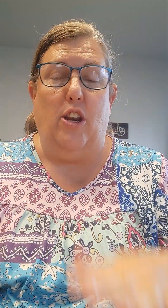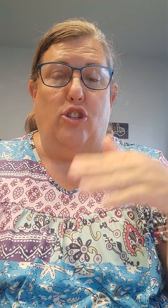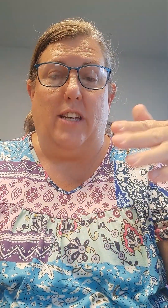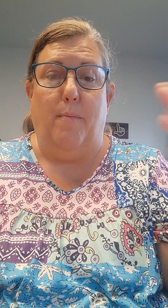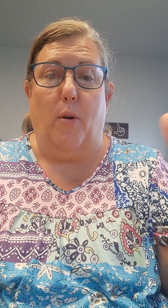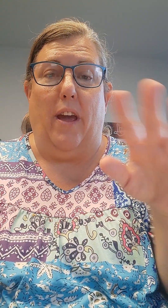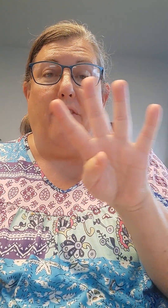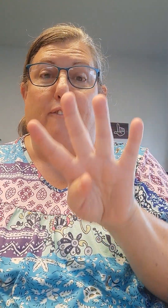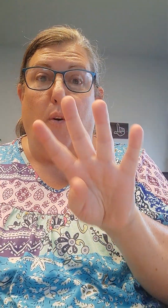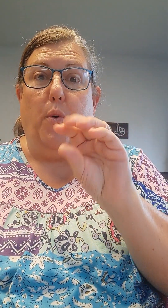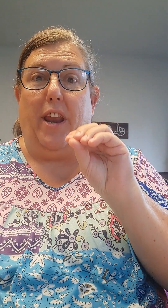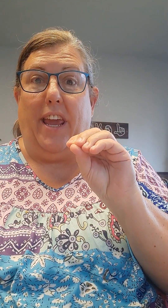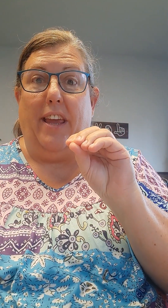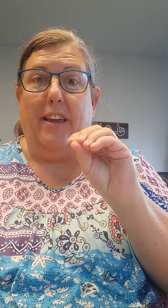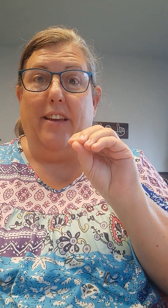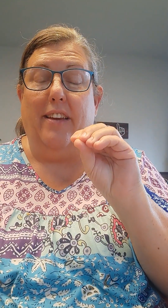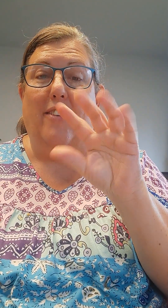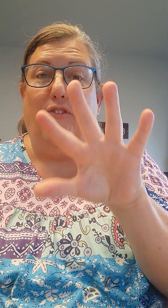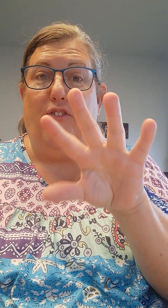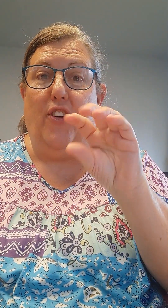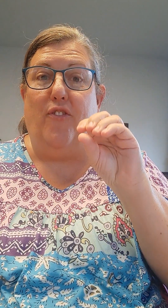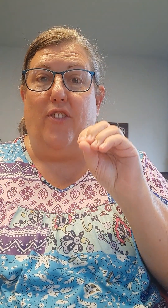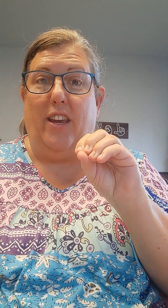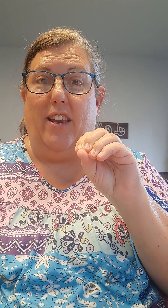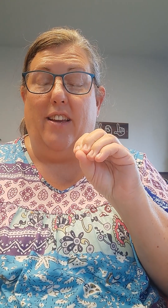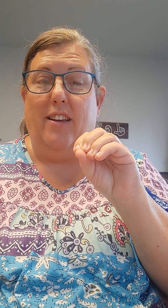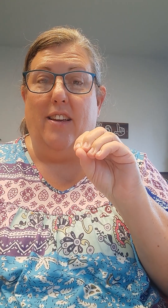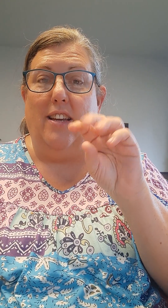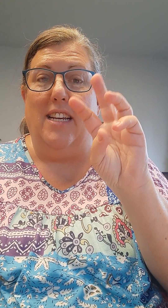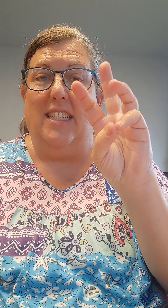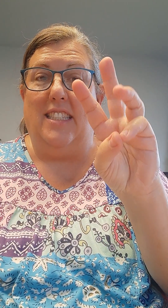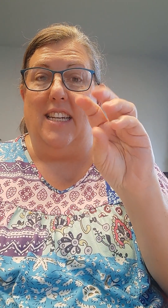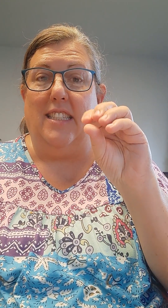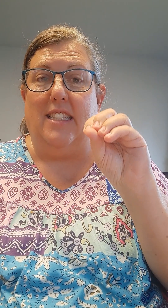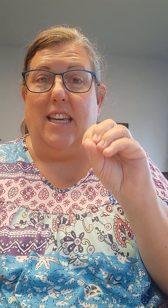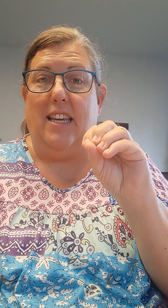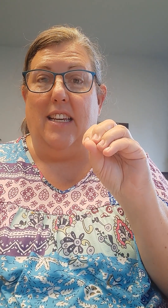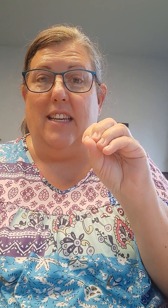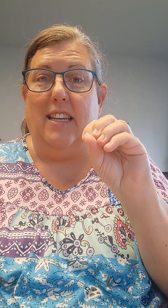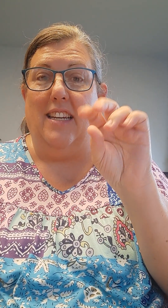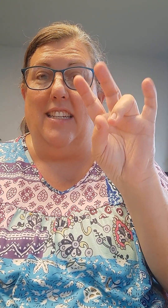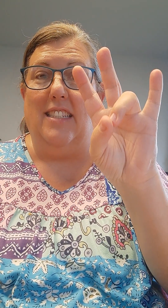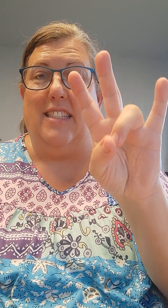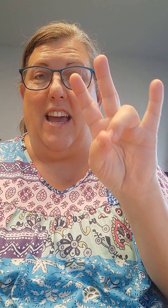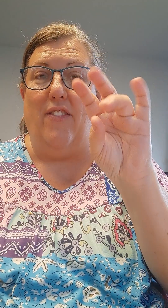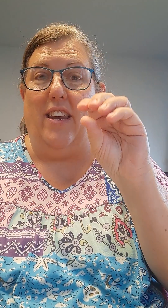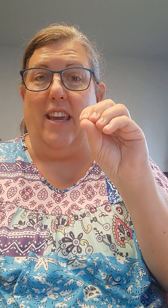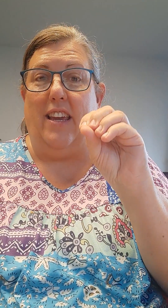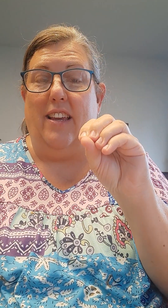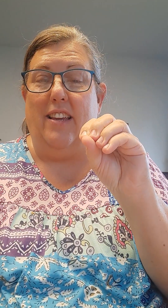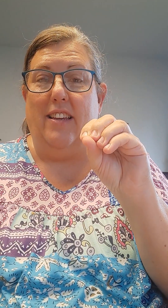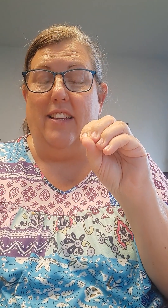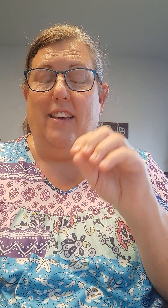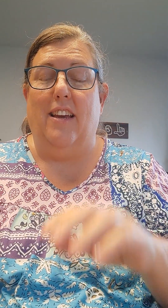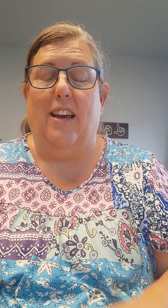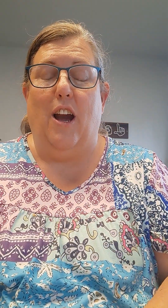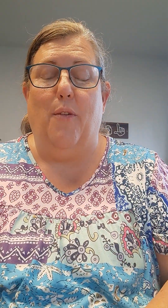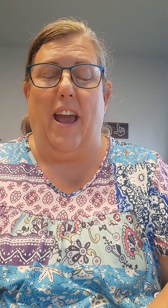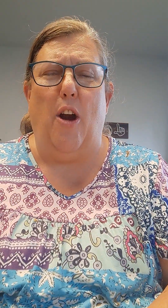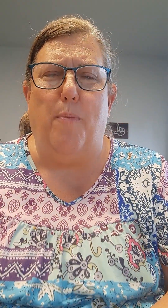and you just keep going like forty. Fifty. Sixty. Seventy. All right? I hope